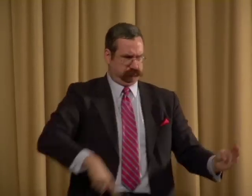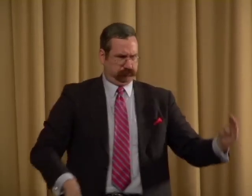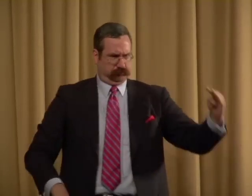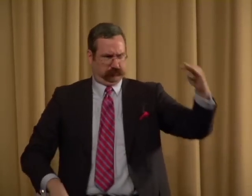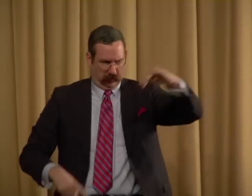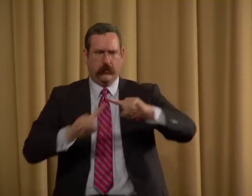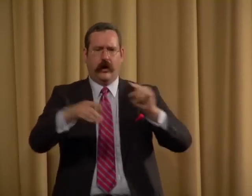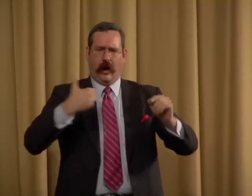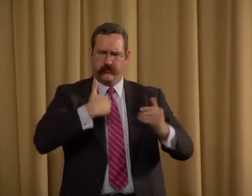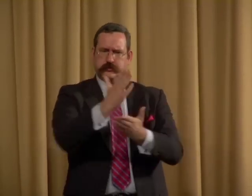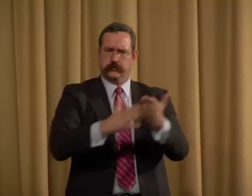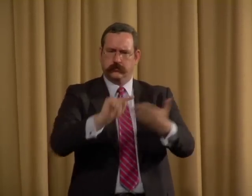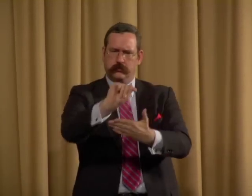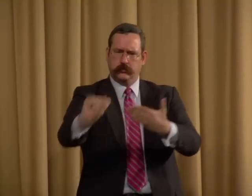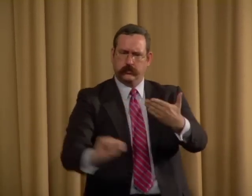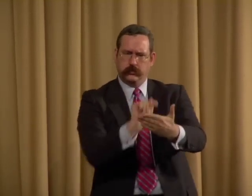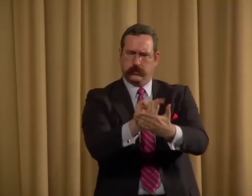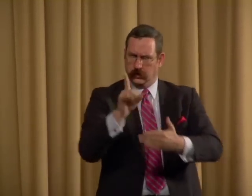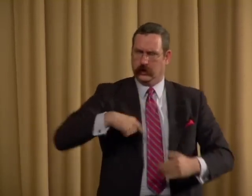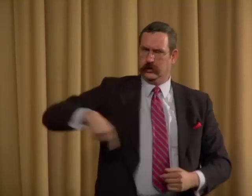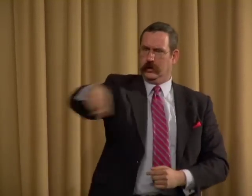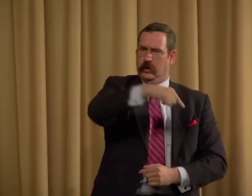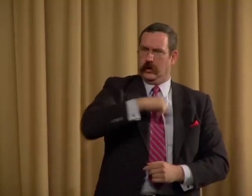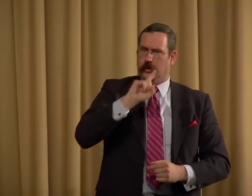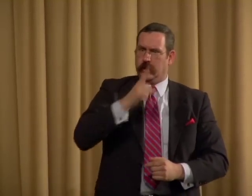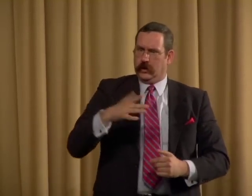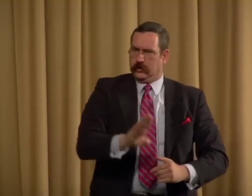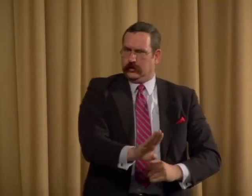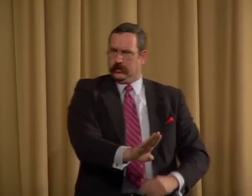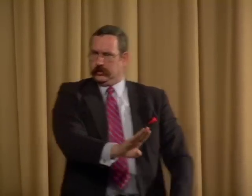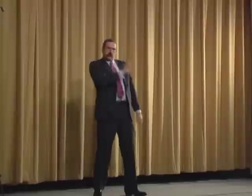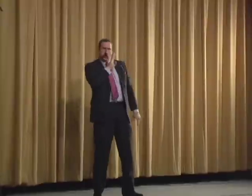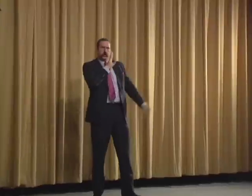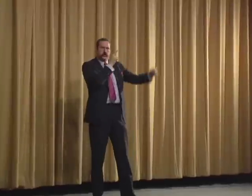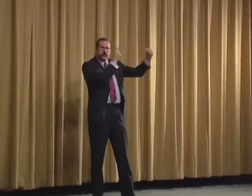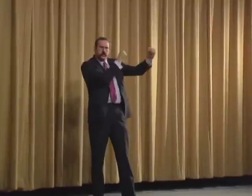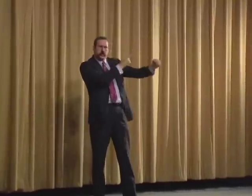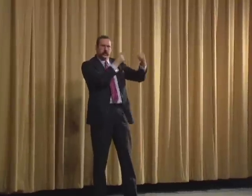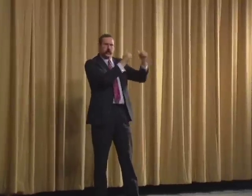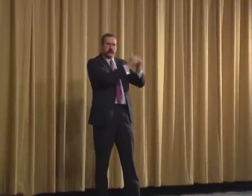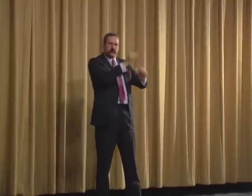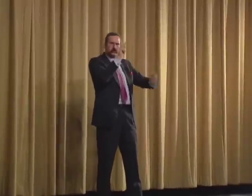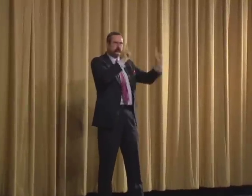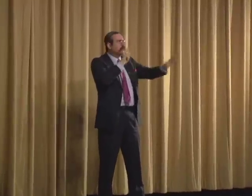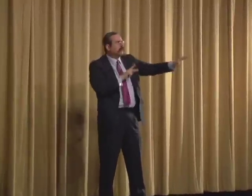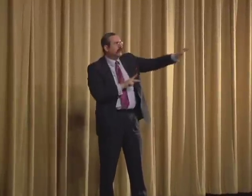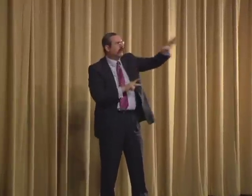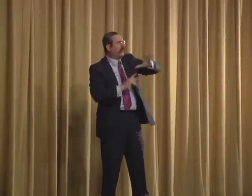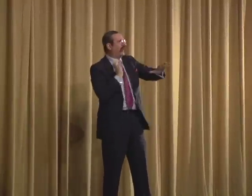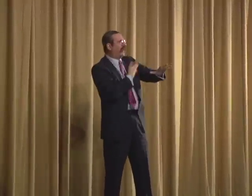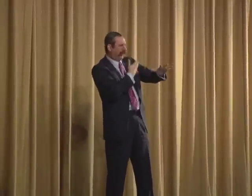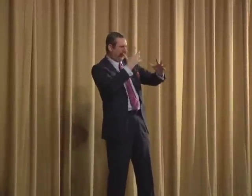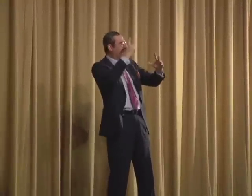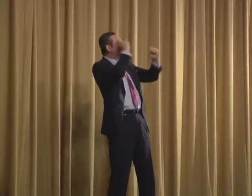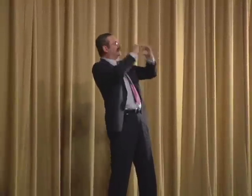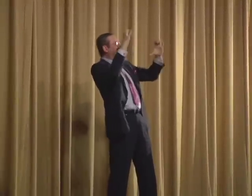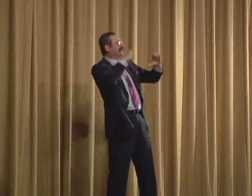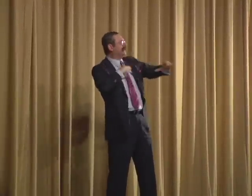some successes and we have seen periods where we have been very frustrated in our struggles